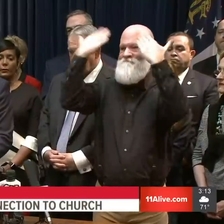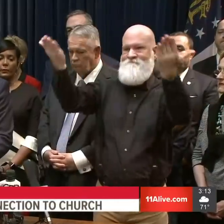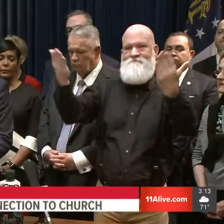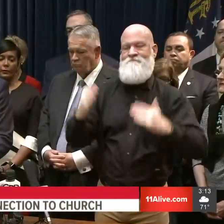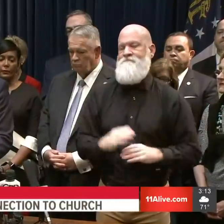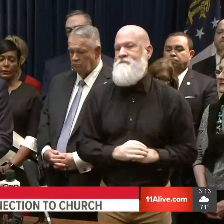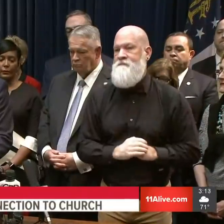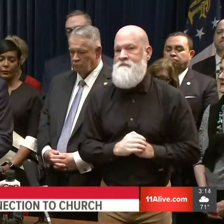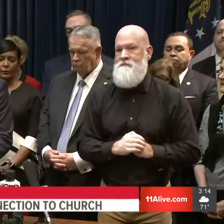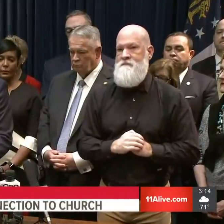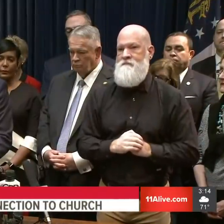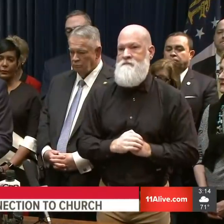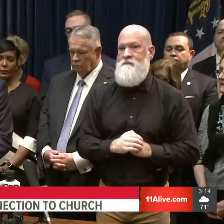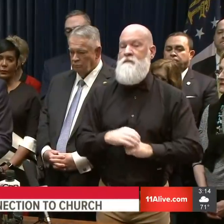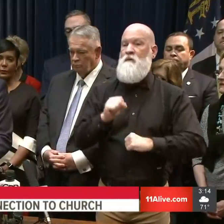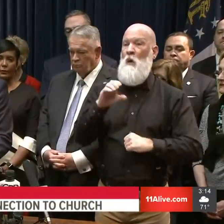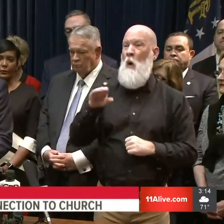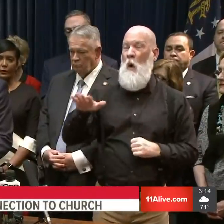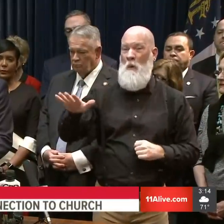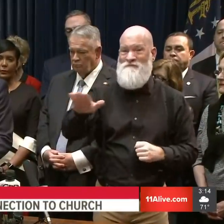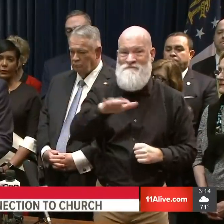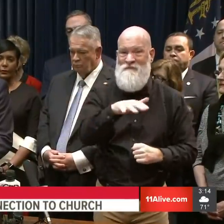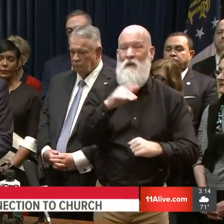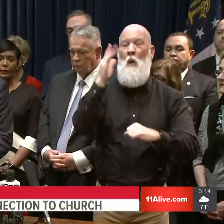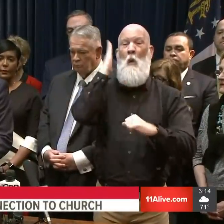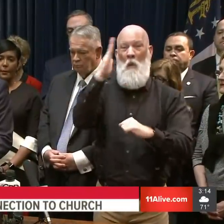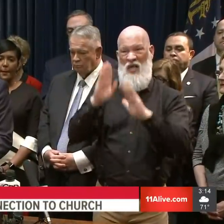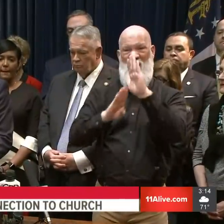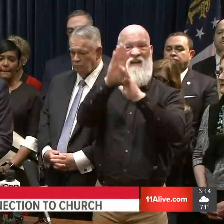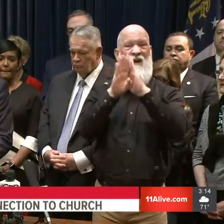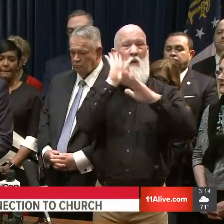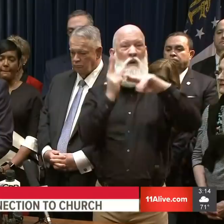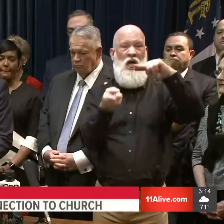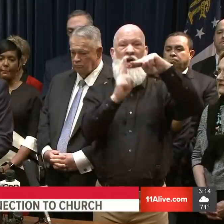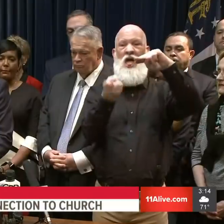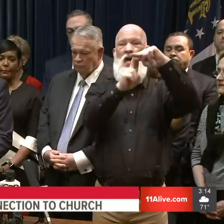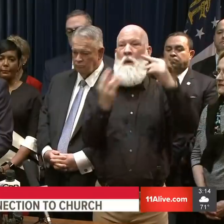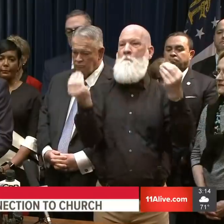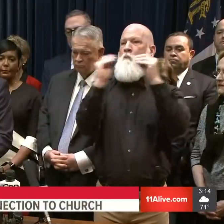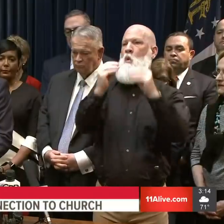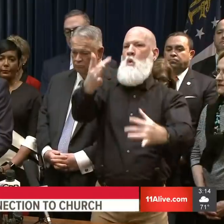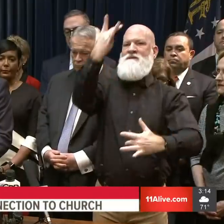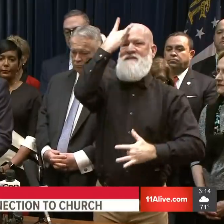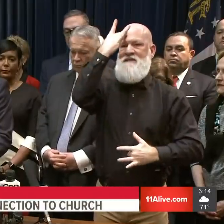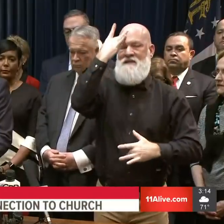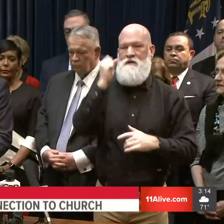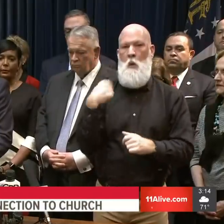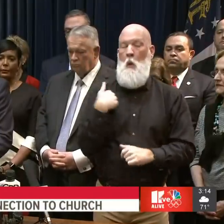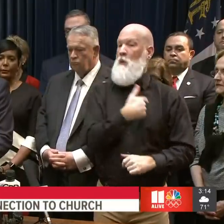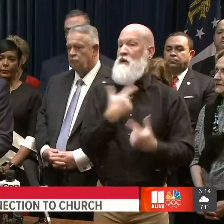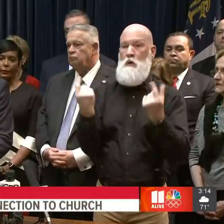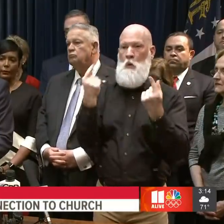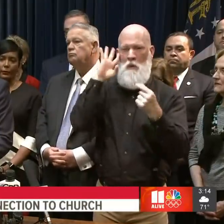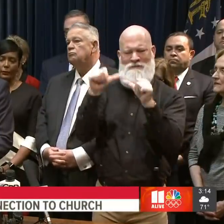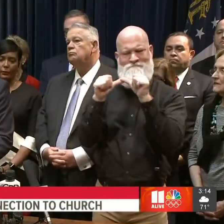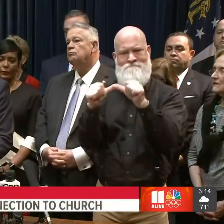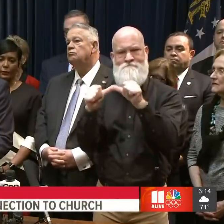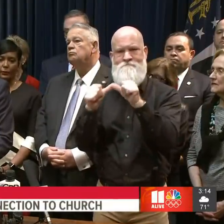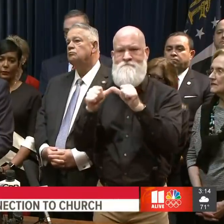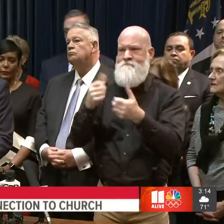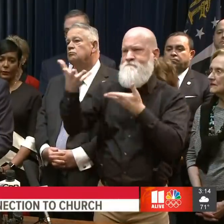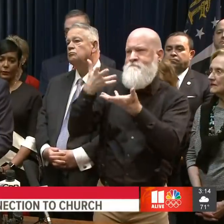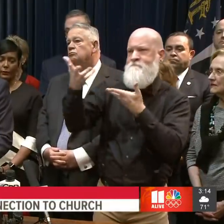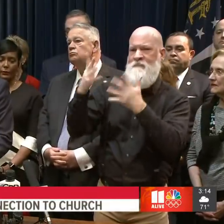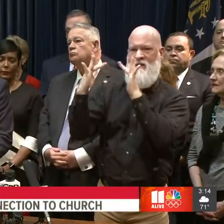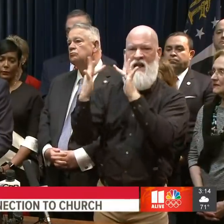number of cases continue to grow, we continue to closely communicate with our K-12 and higher education communities to ensure